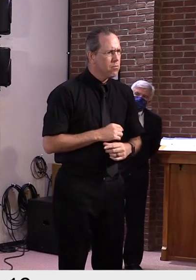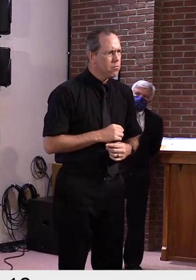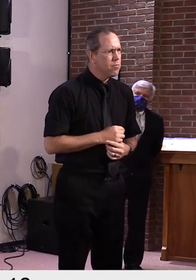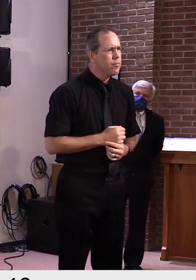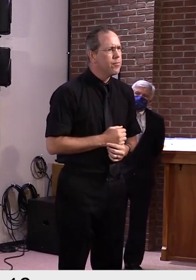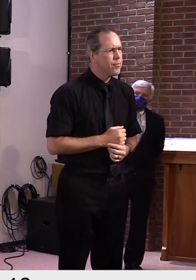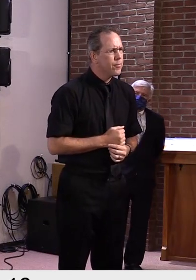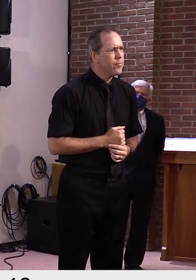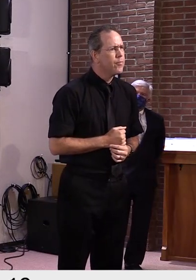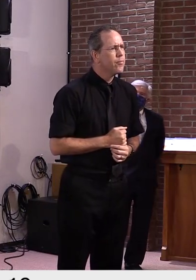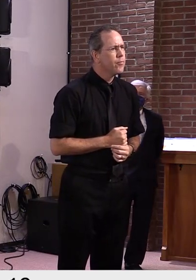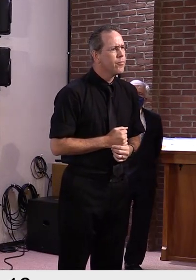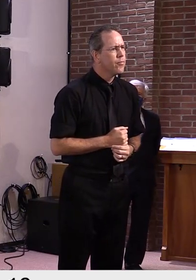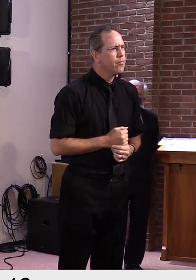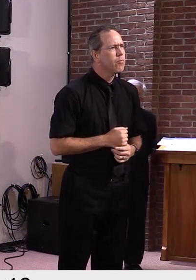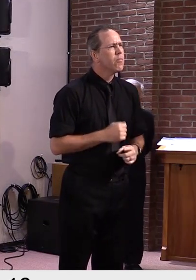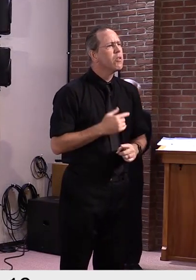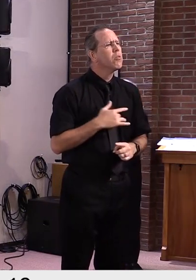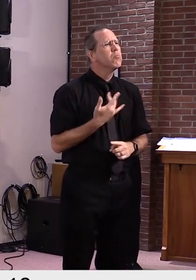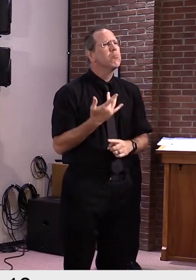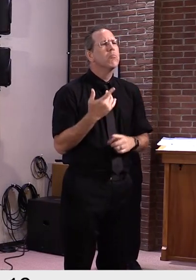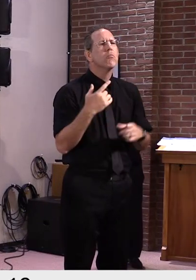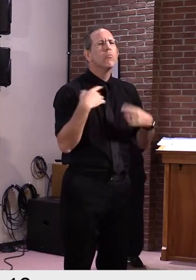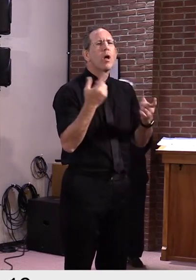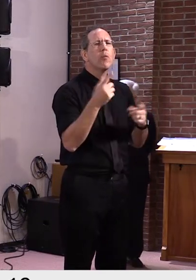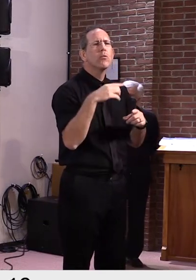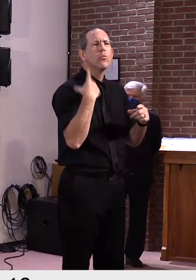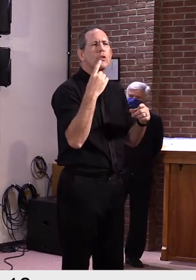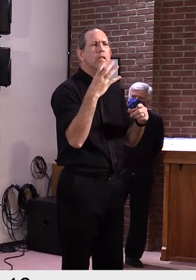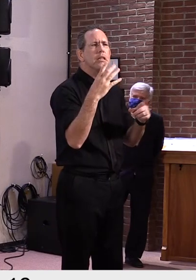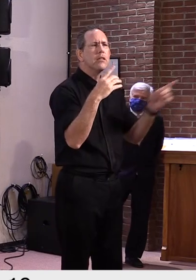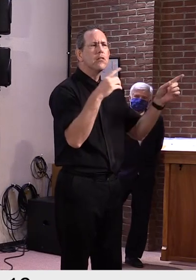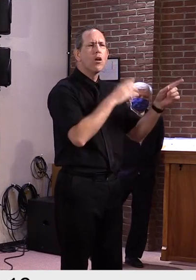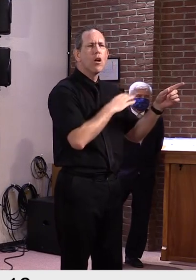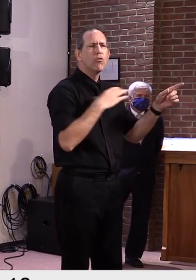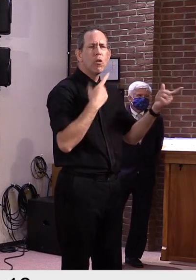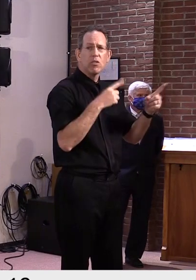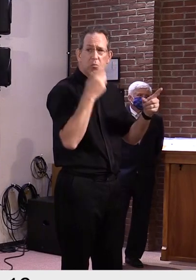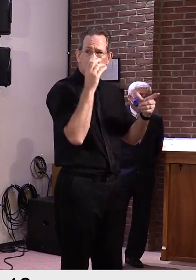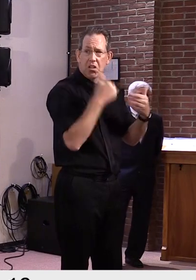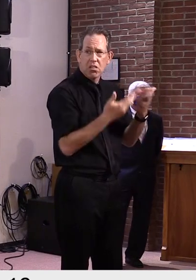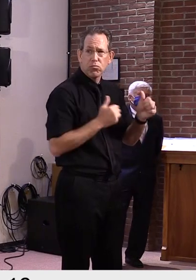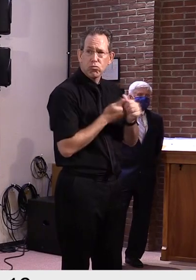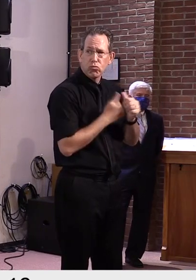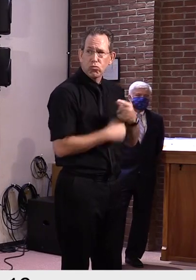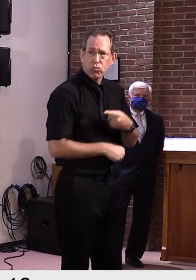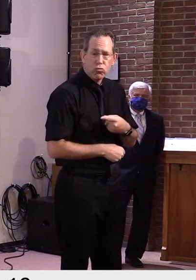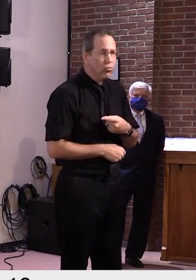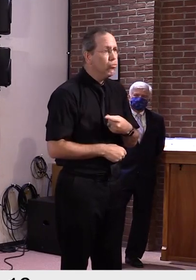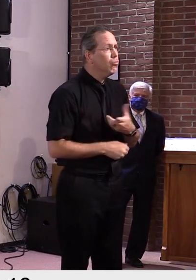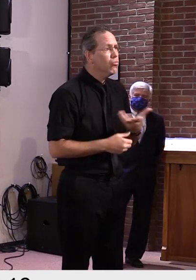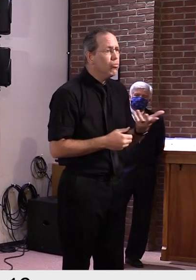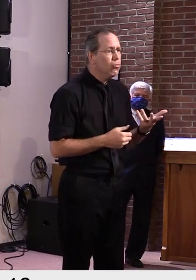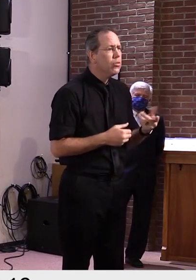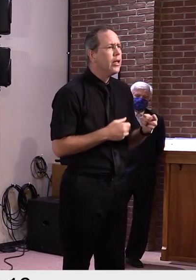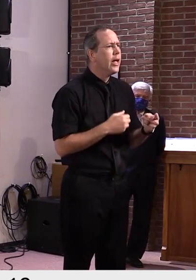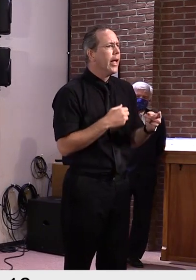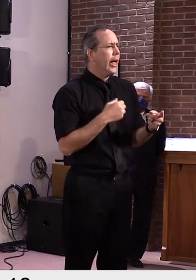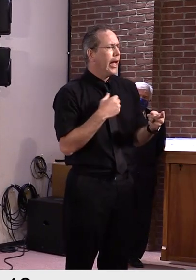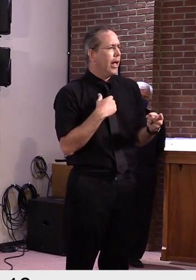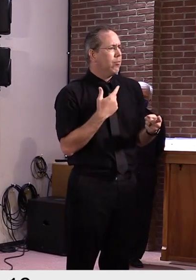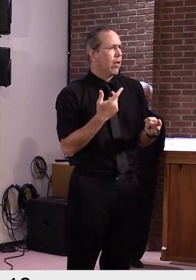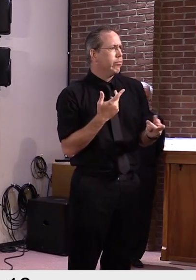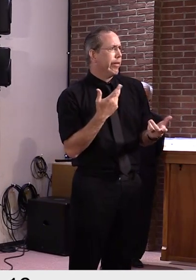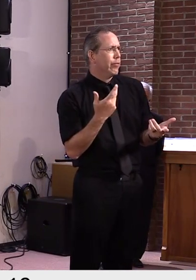what's not going on. What's not going on, exactly. What appears to be, nothing's happening. So I'm just wondering if